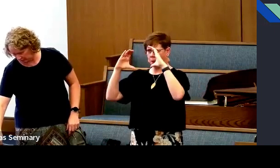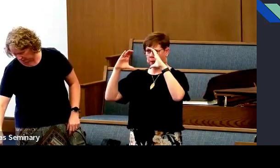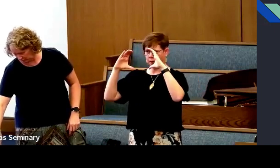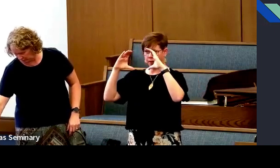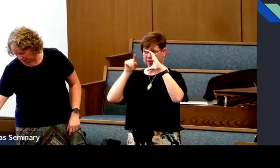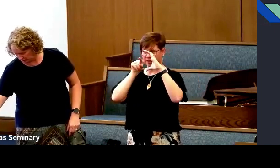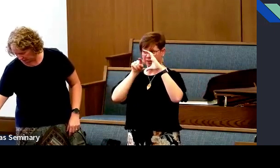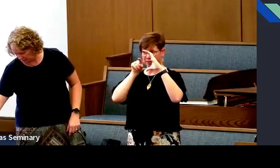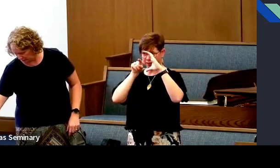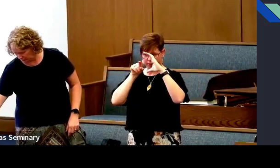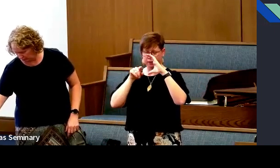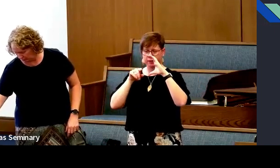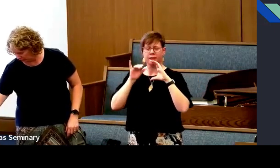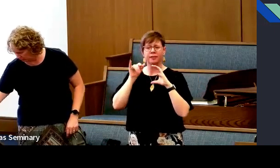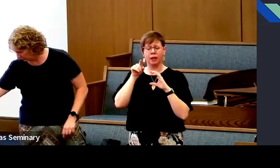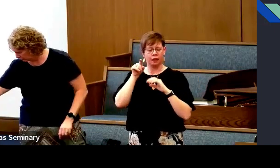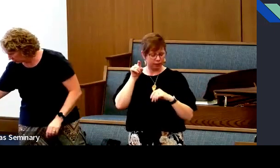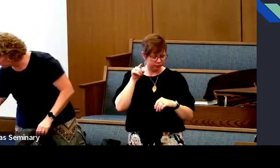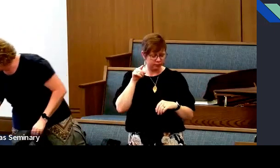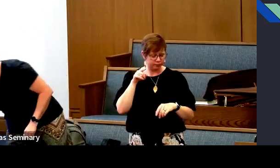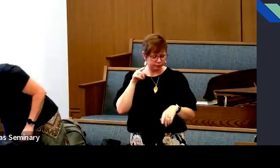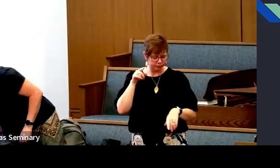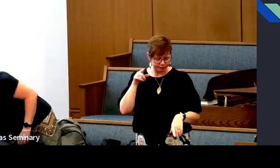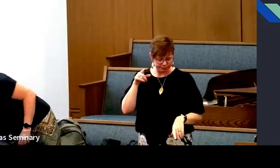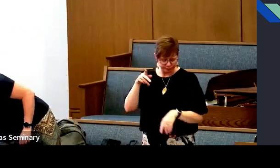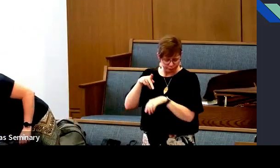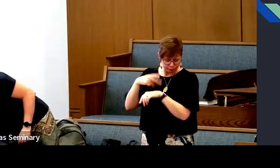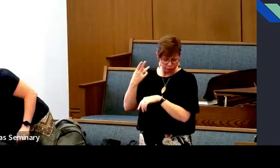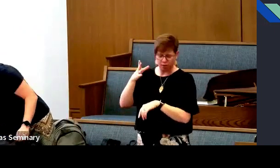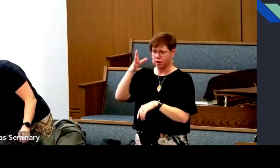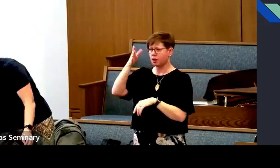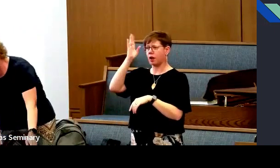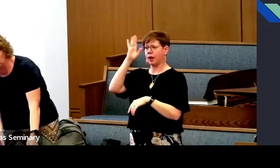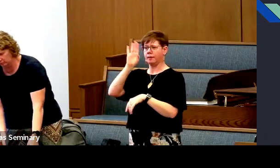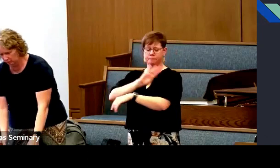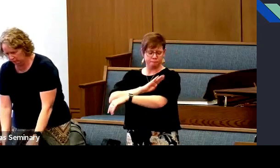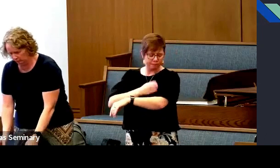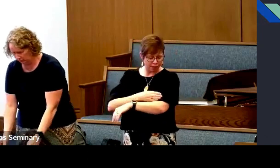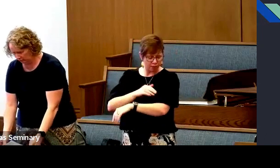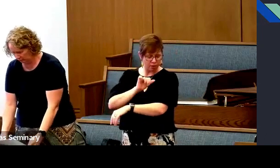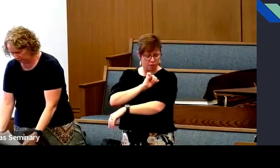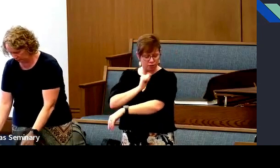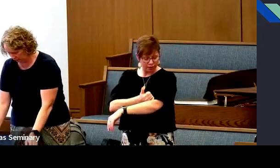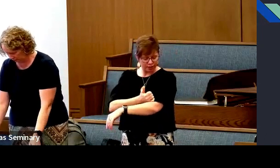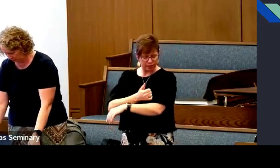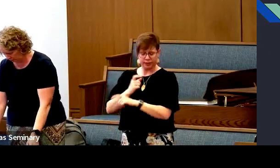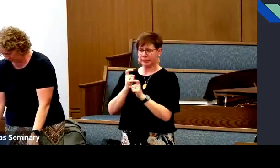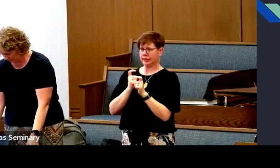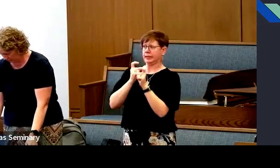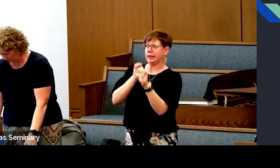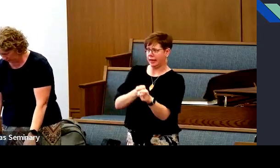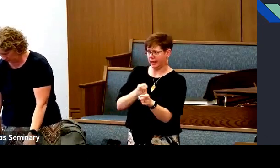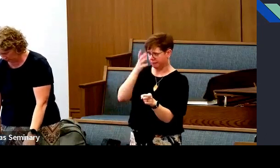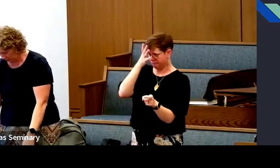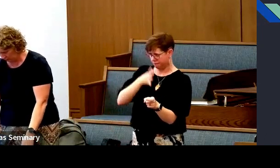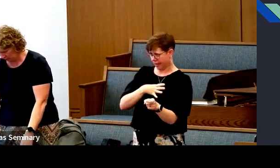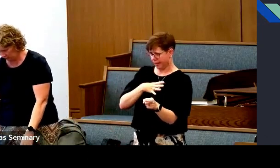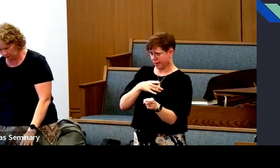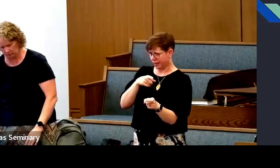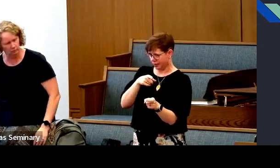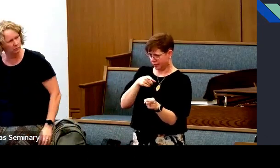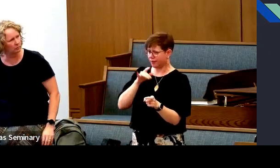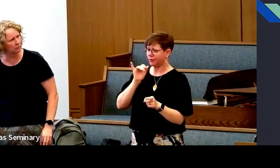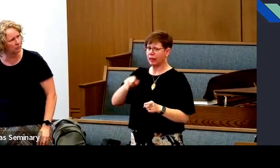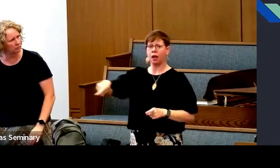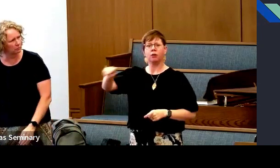So that that's the outside circle that the next circle in is priesthood, God's power and authority